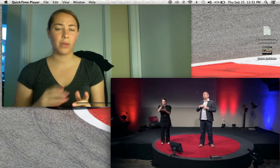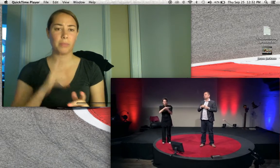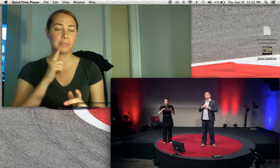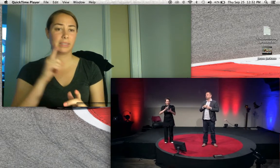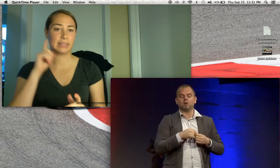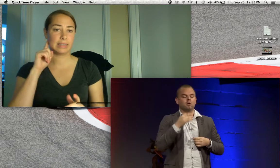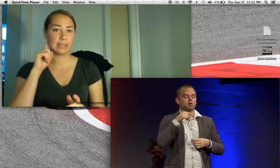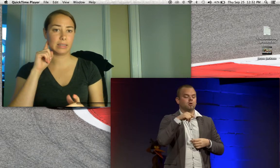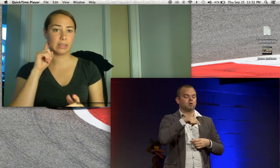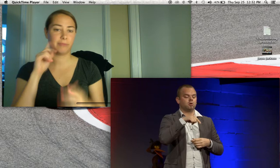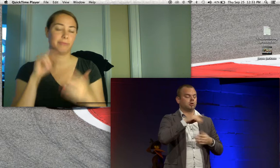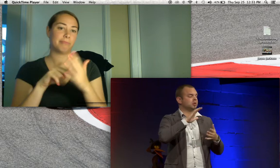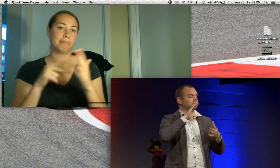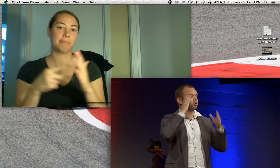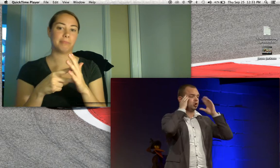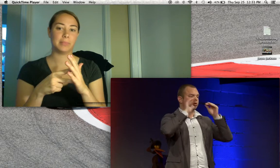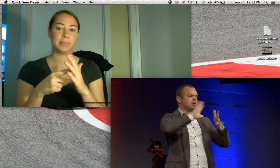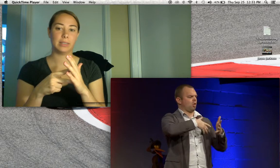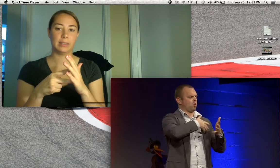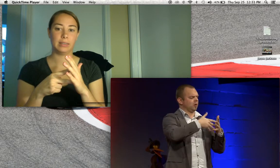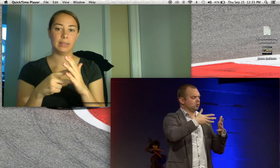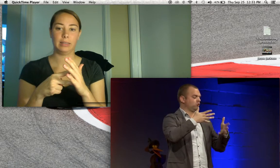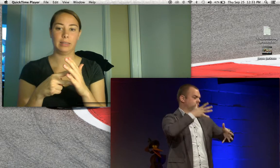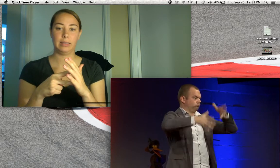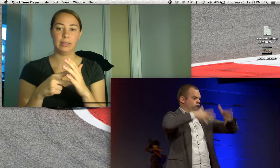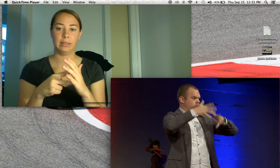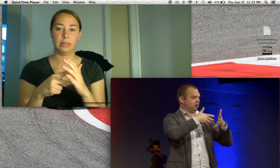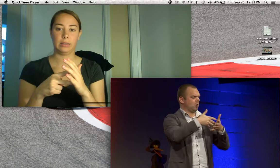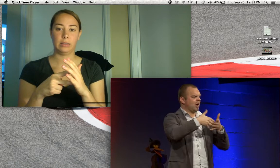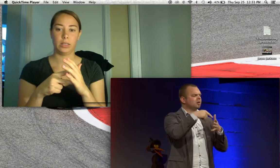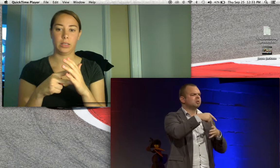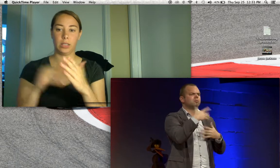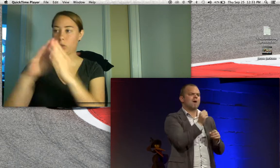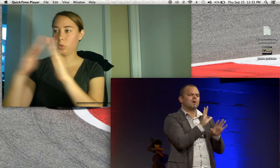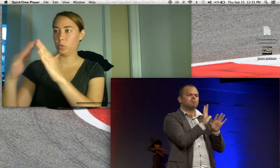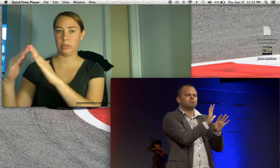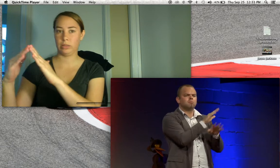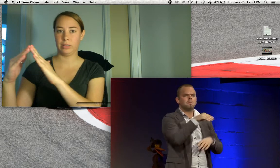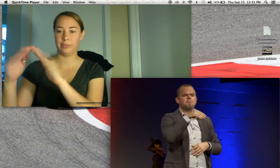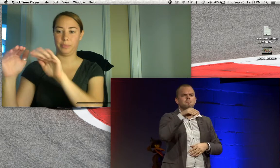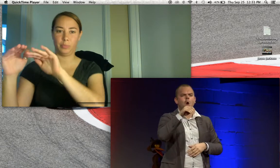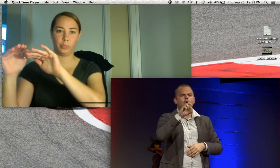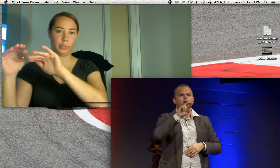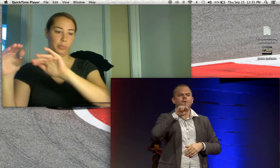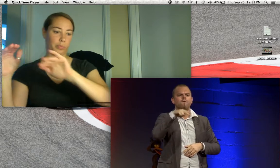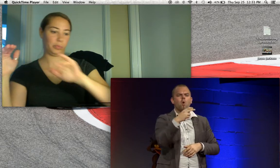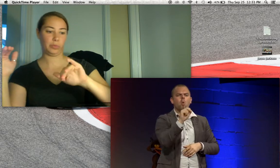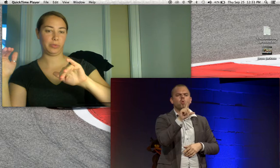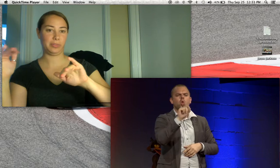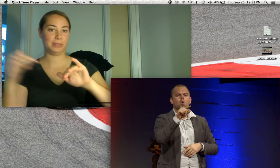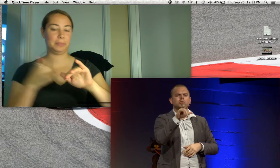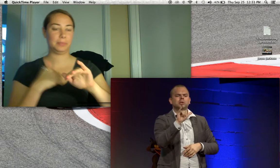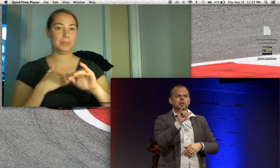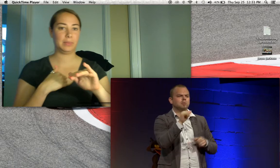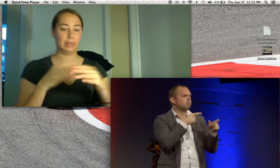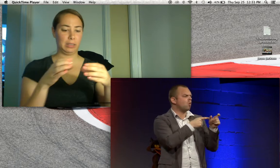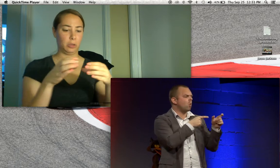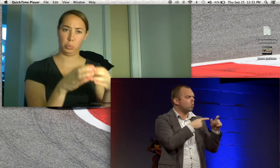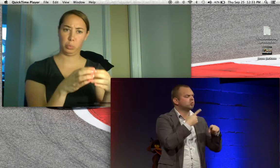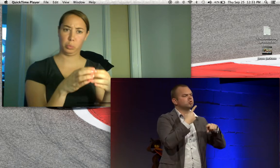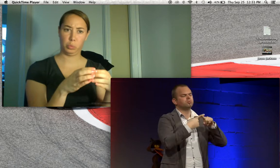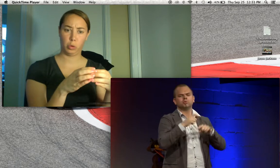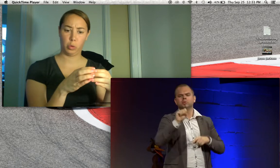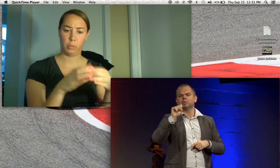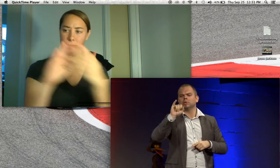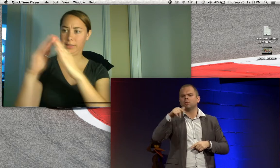society is not designed for us. So, we sign, we have this language, but our